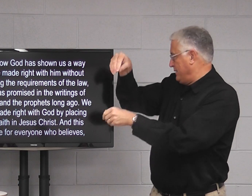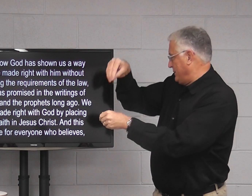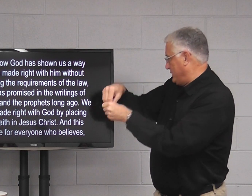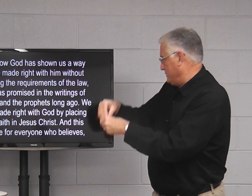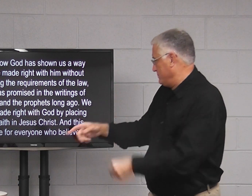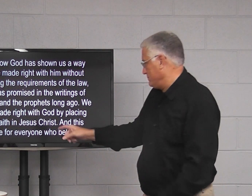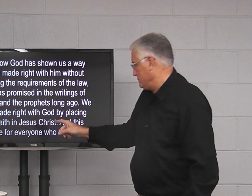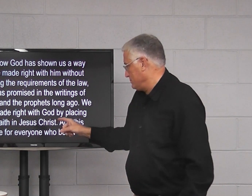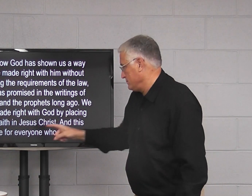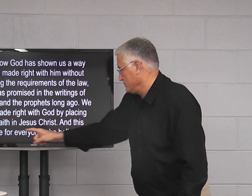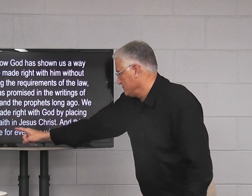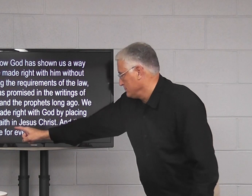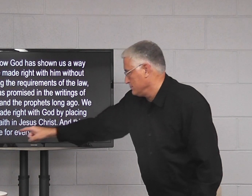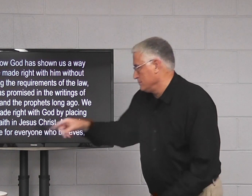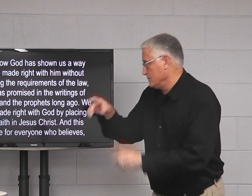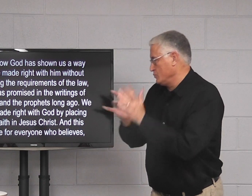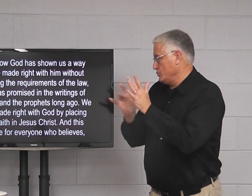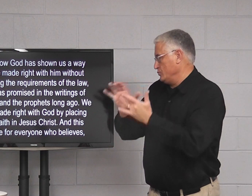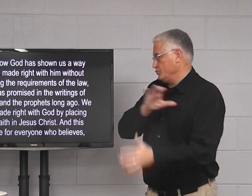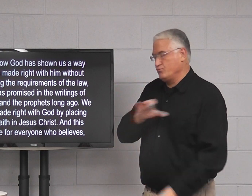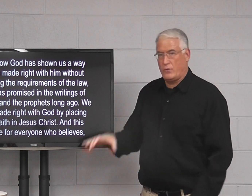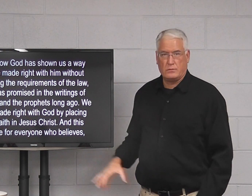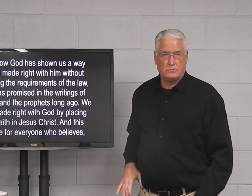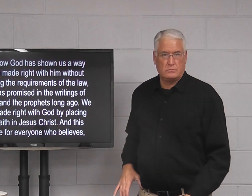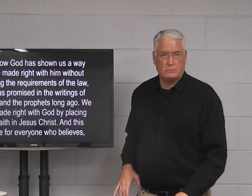Our faith in Jesus Christ.